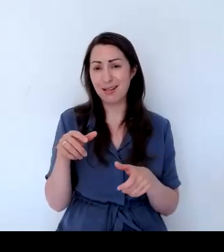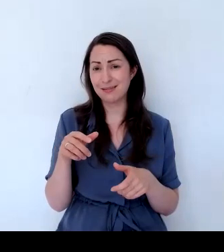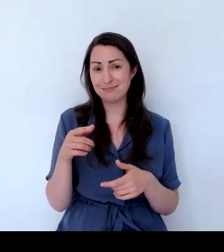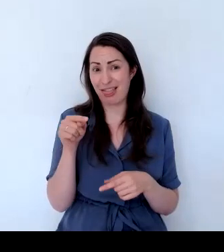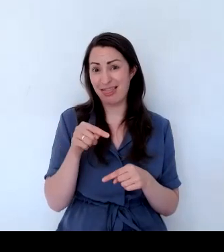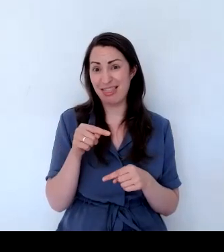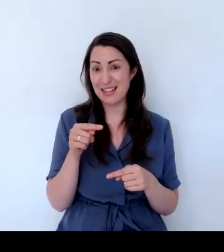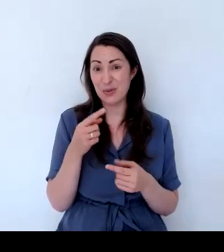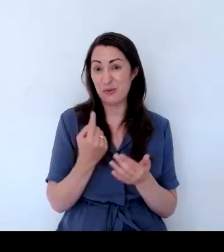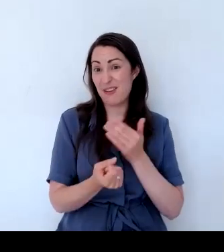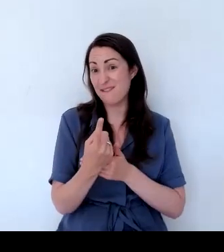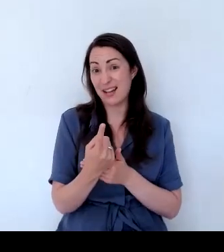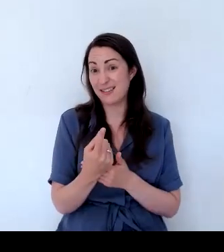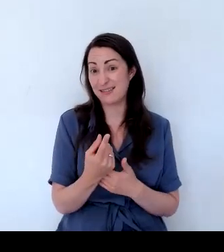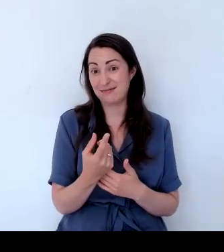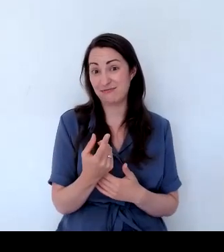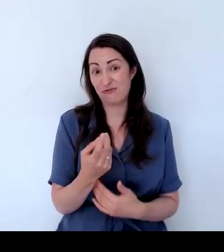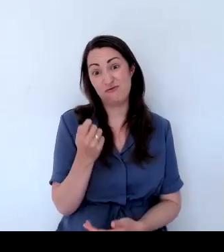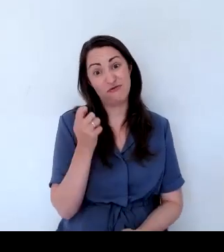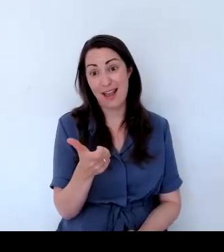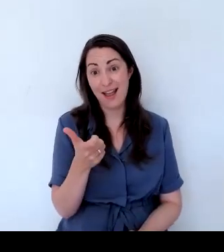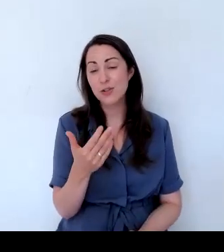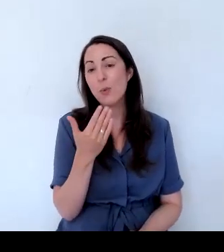Oh, that's really nice. Really good. Thank you.